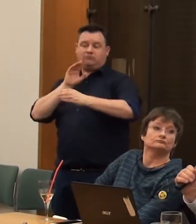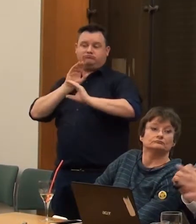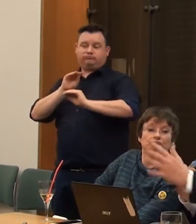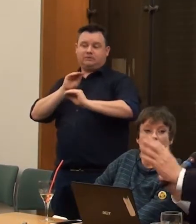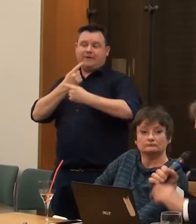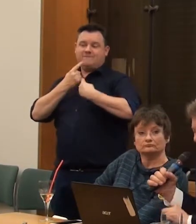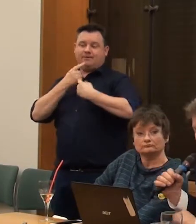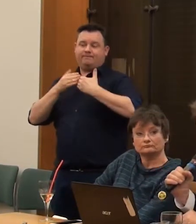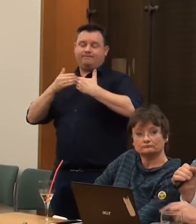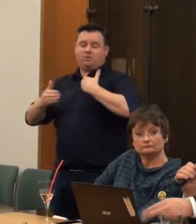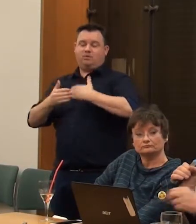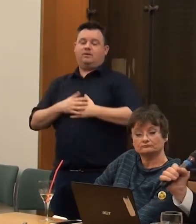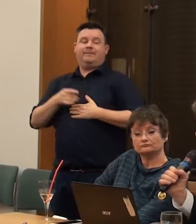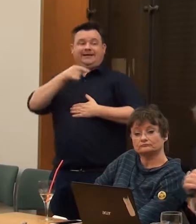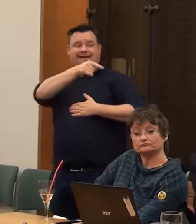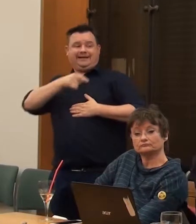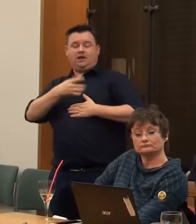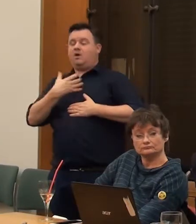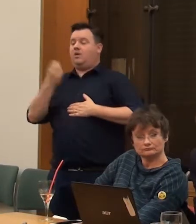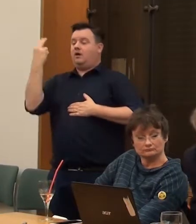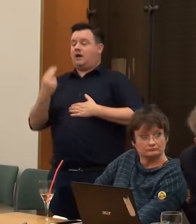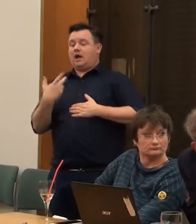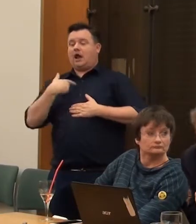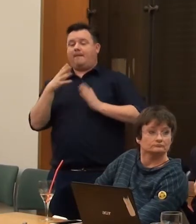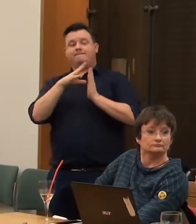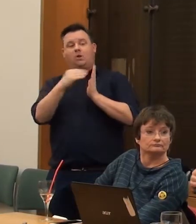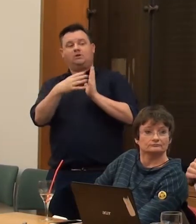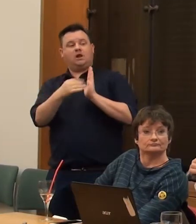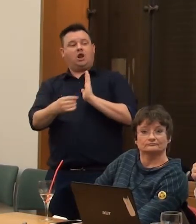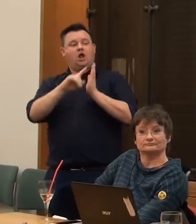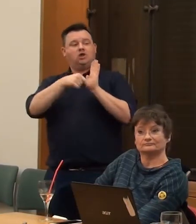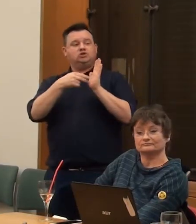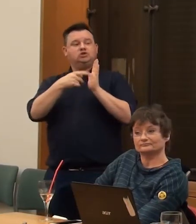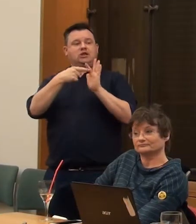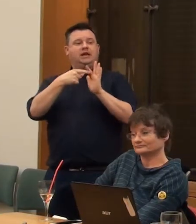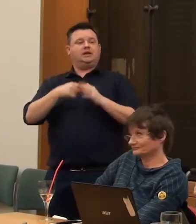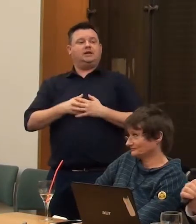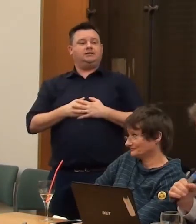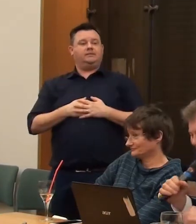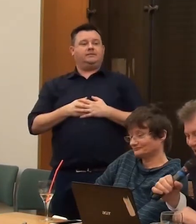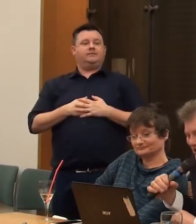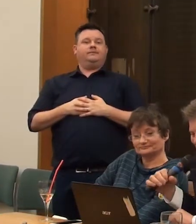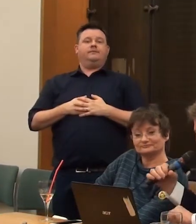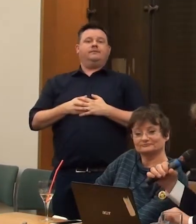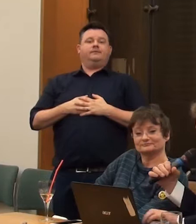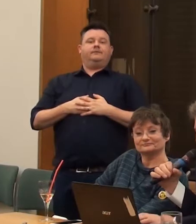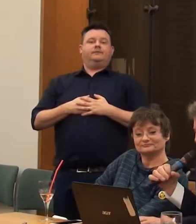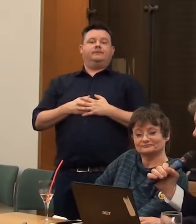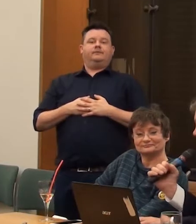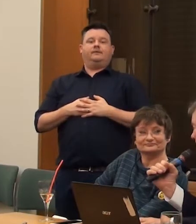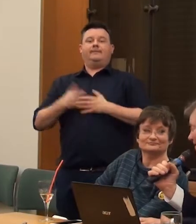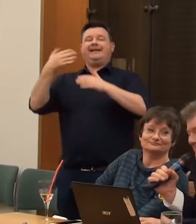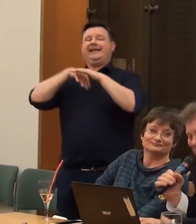But here are a number of painters, and we've got one of the models here, where is she? Jane is in the room somewhere, who featured in